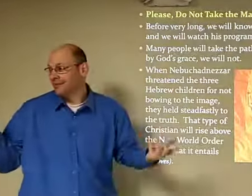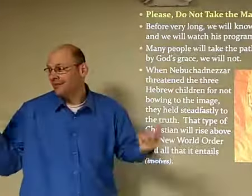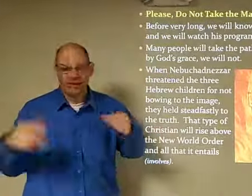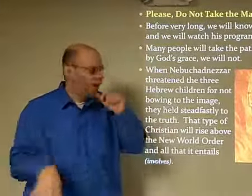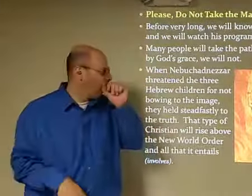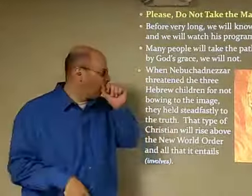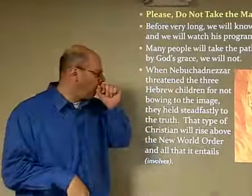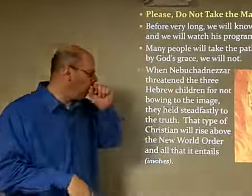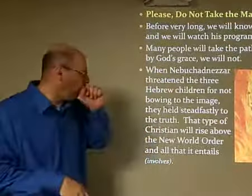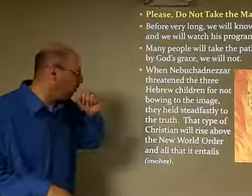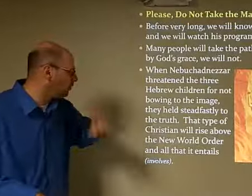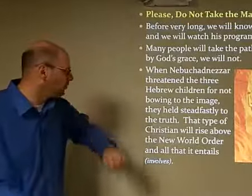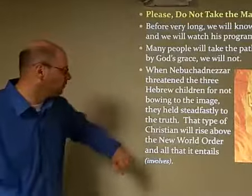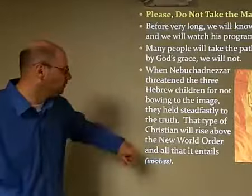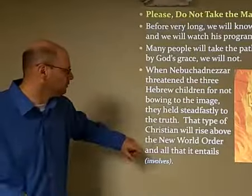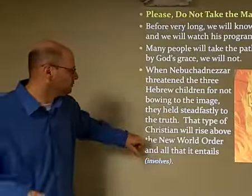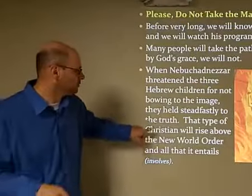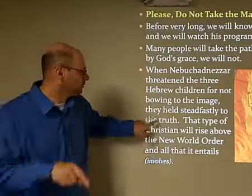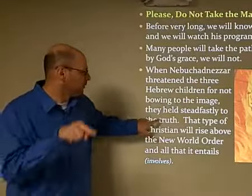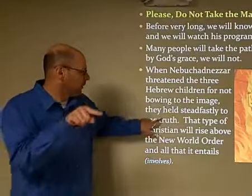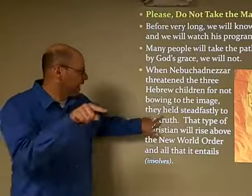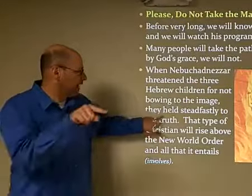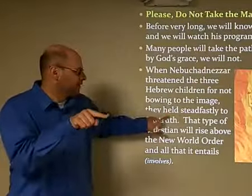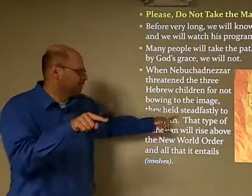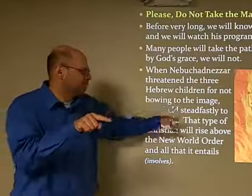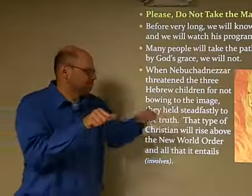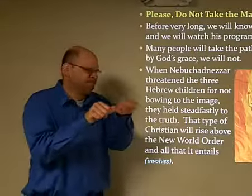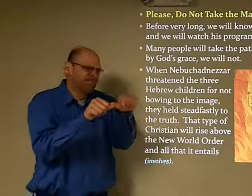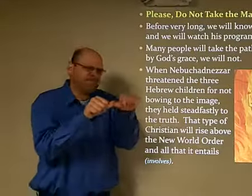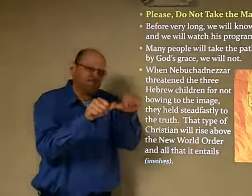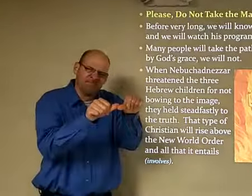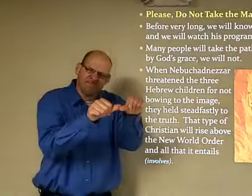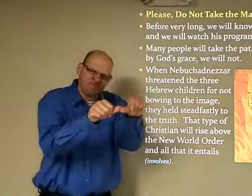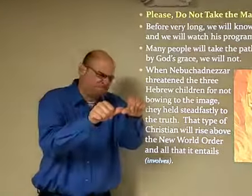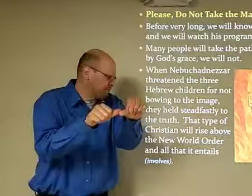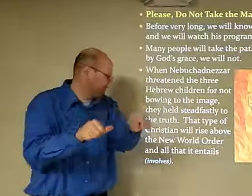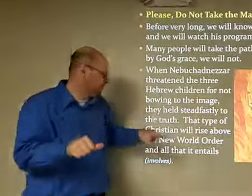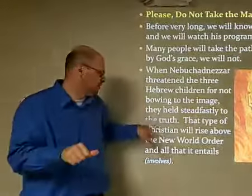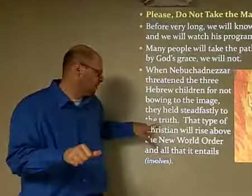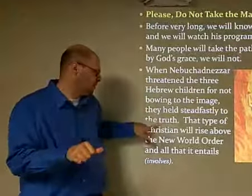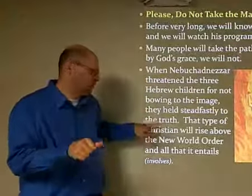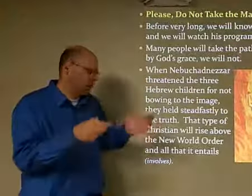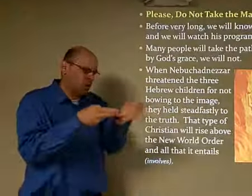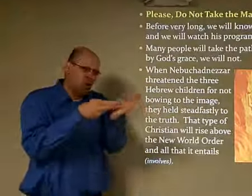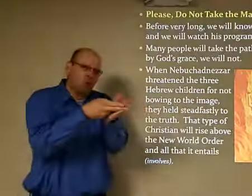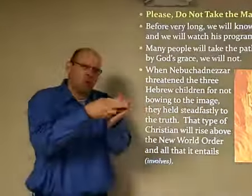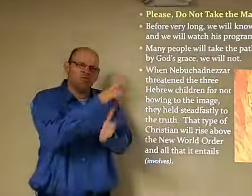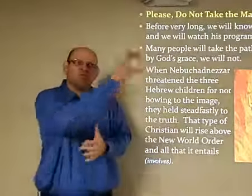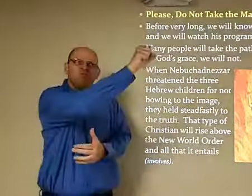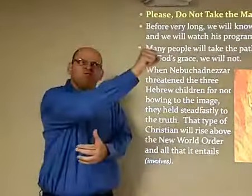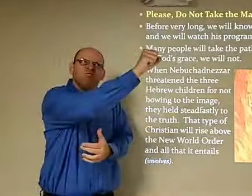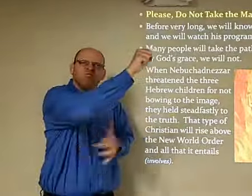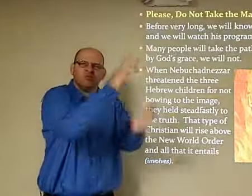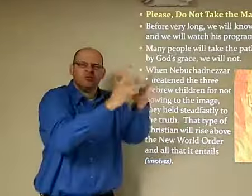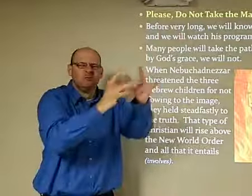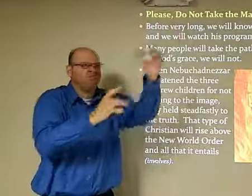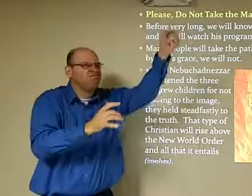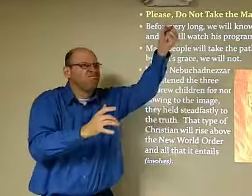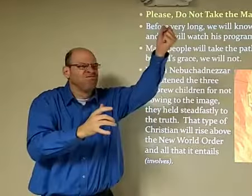okay the king wanted them to bow down to his image to the image that he he set forth to worship